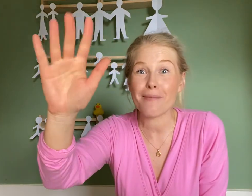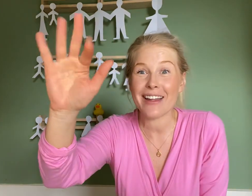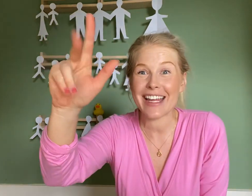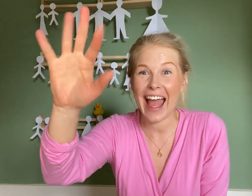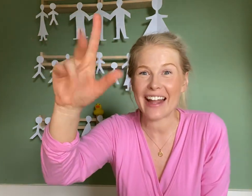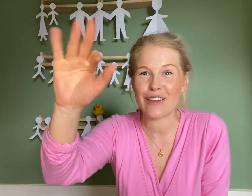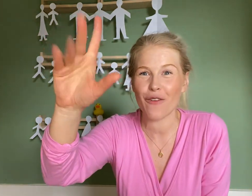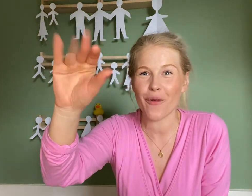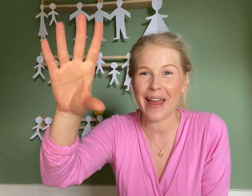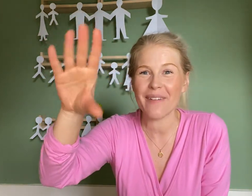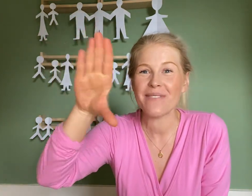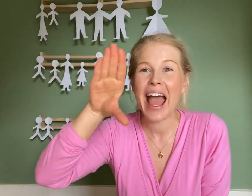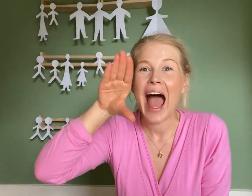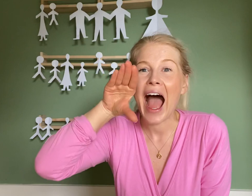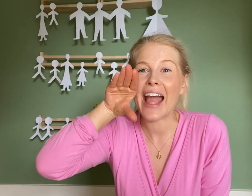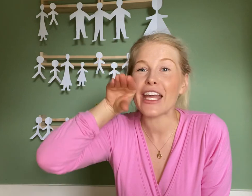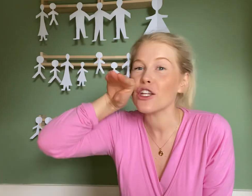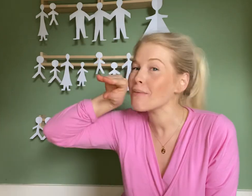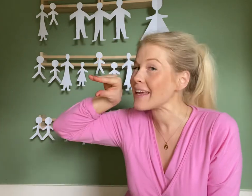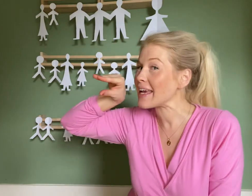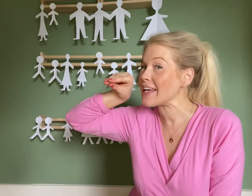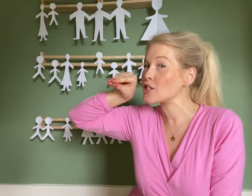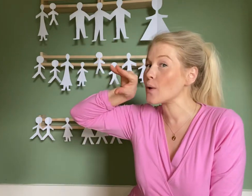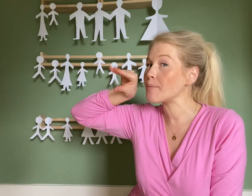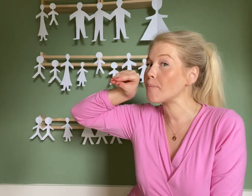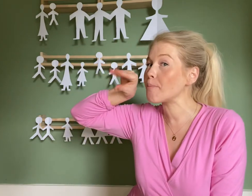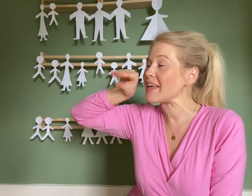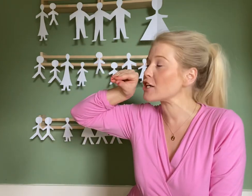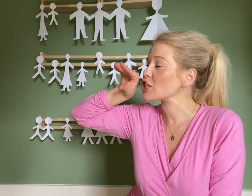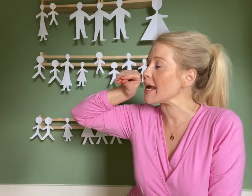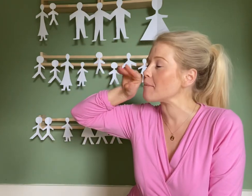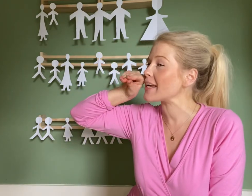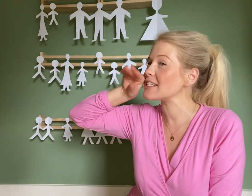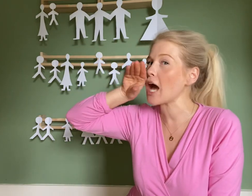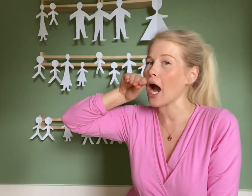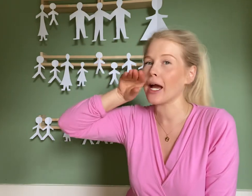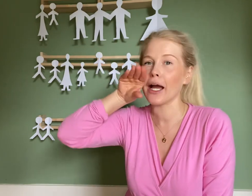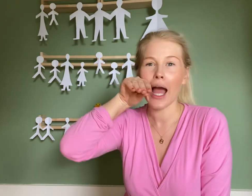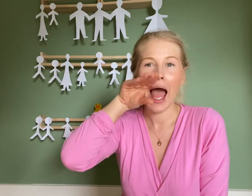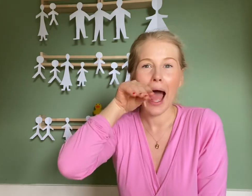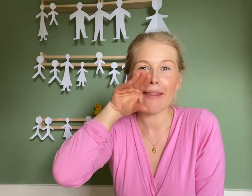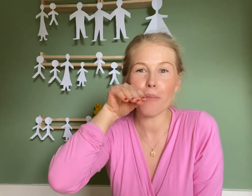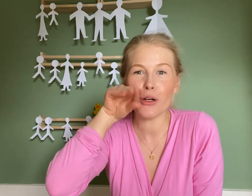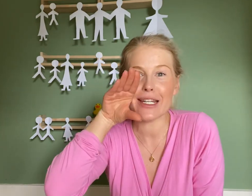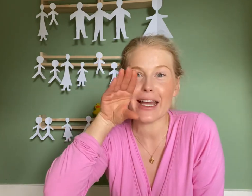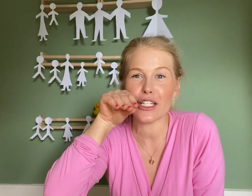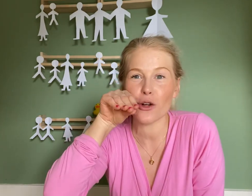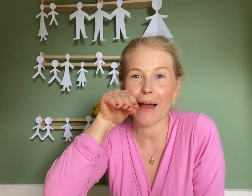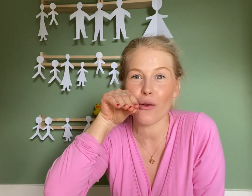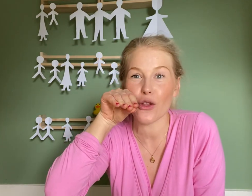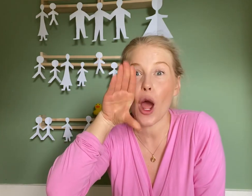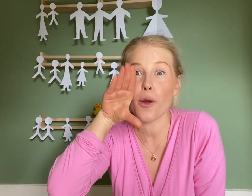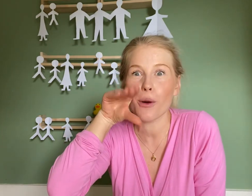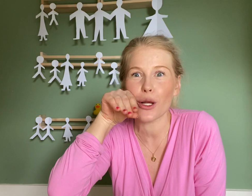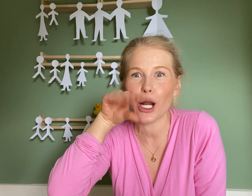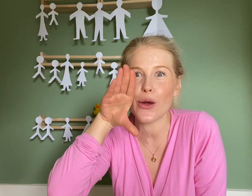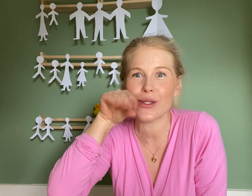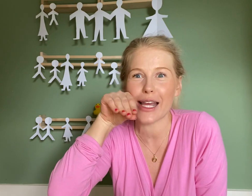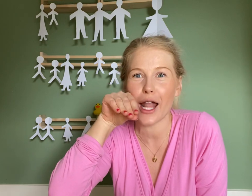magic hand for me. And can you make it into a beak shape like a duck? And then put it next to your mouth and open and close it like